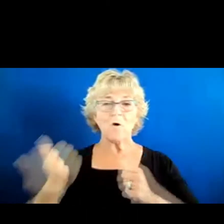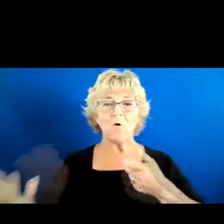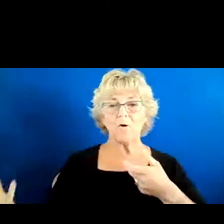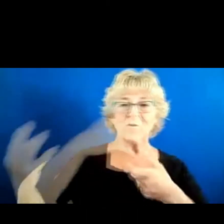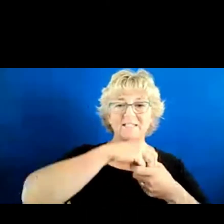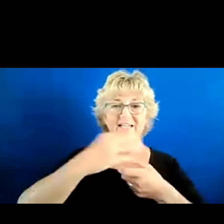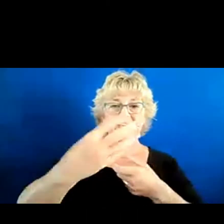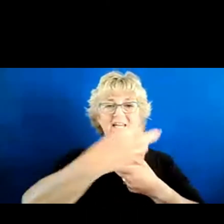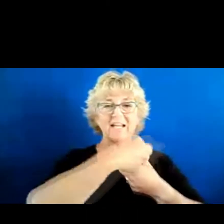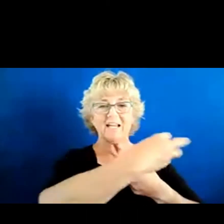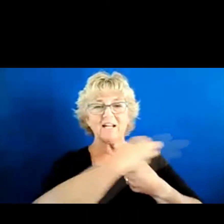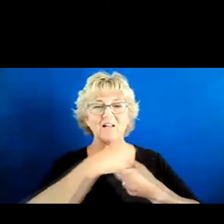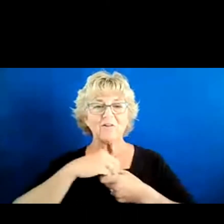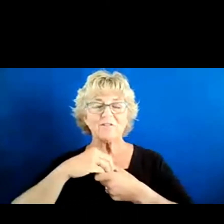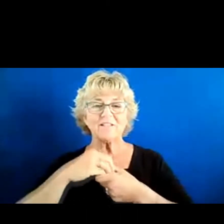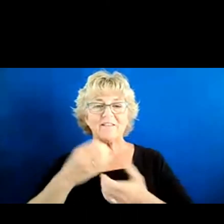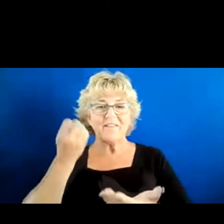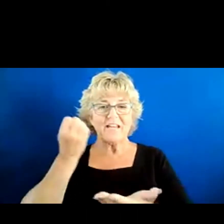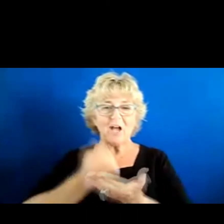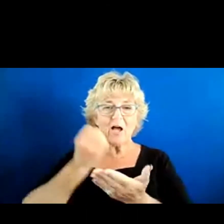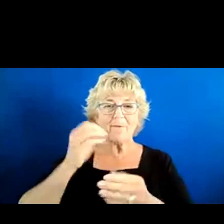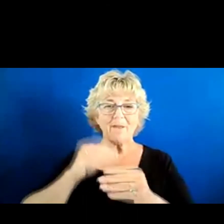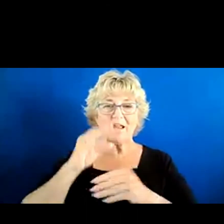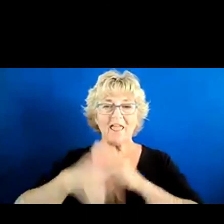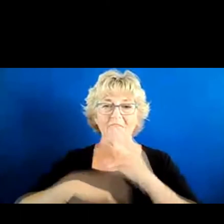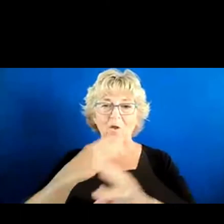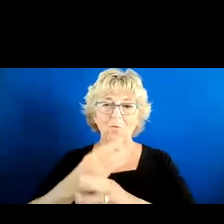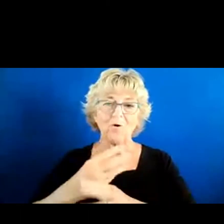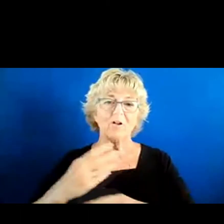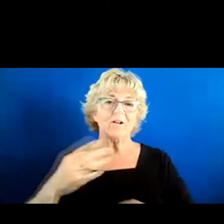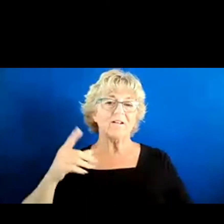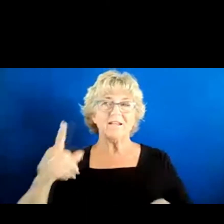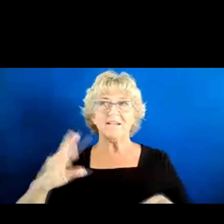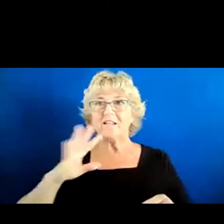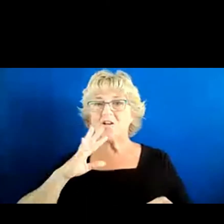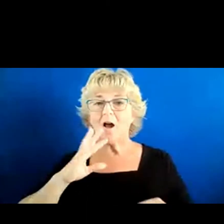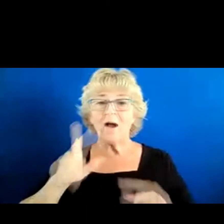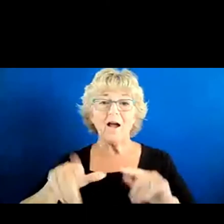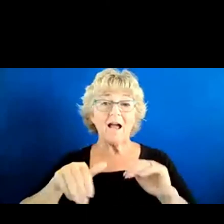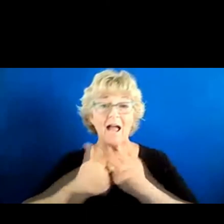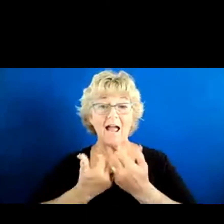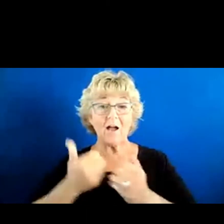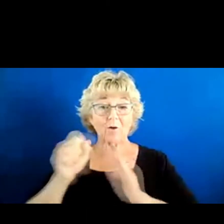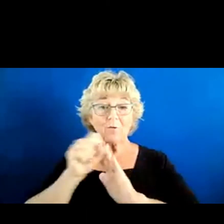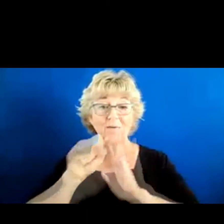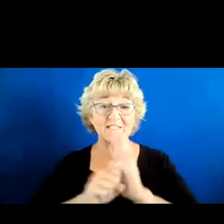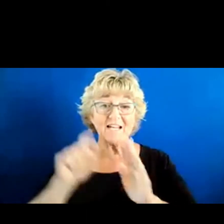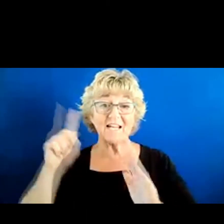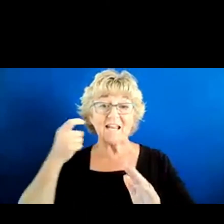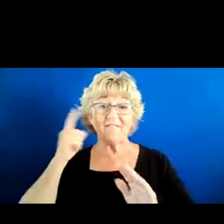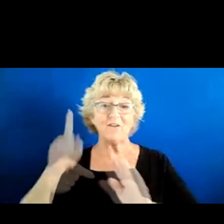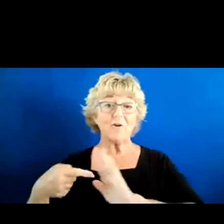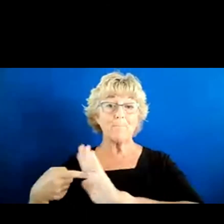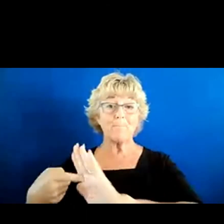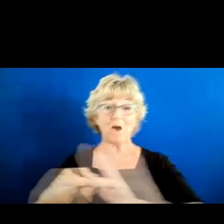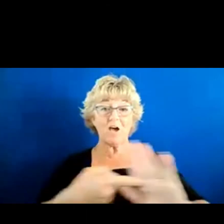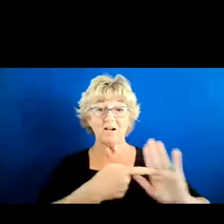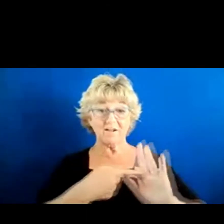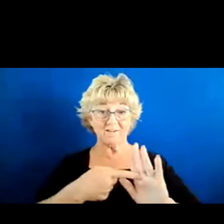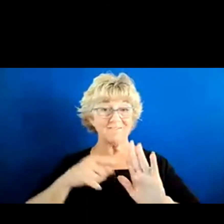in the world, and he talked about how the state government should model that, and